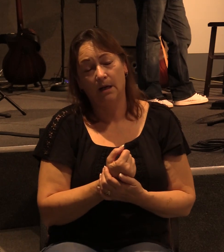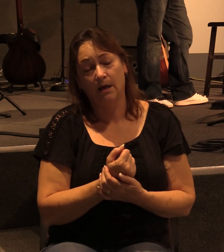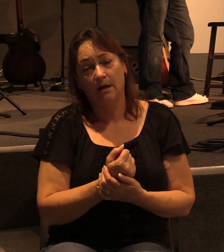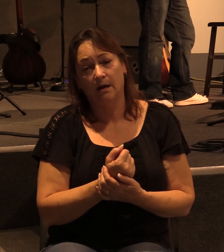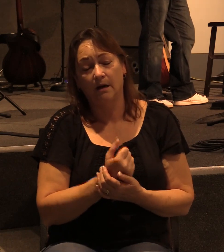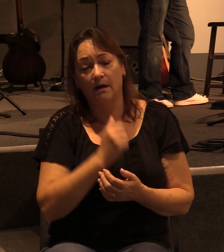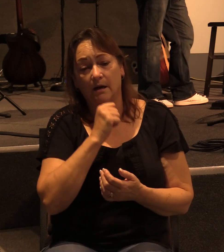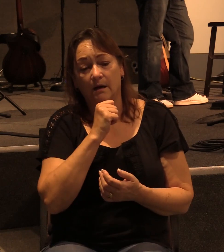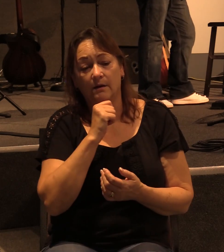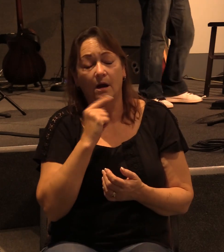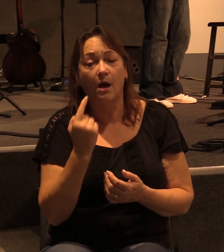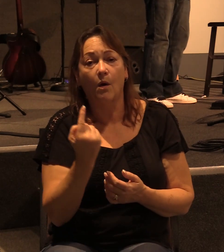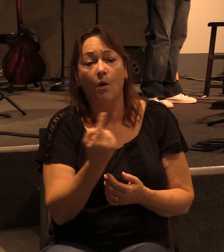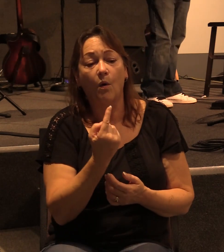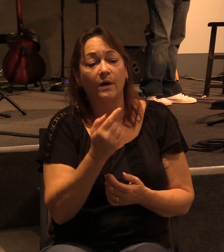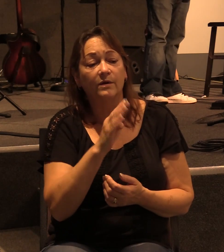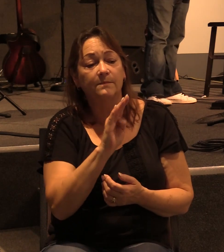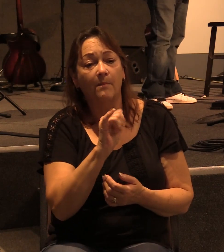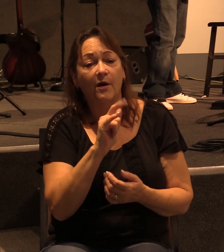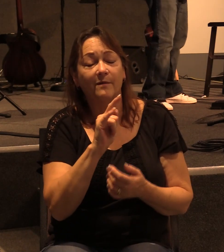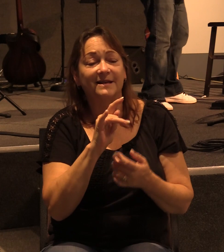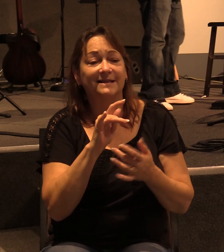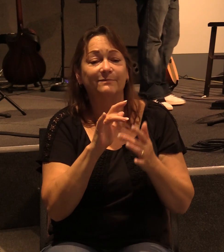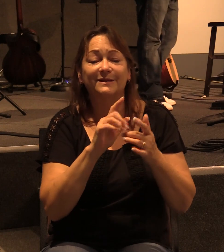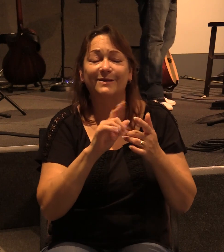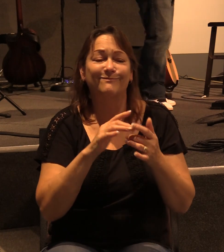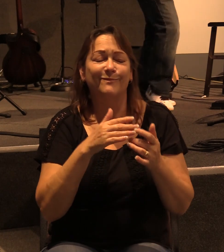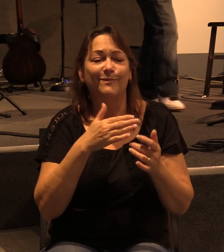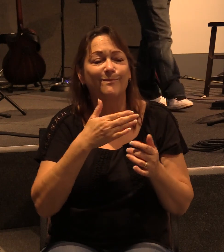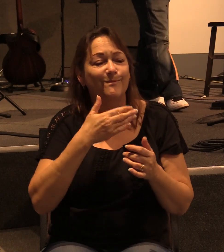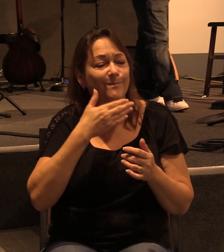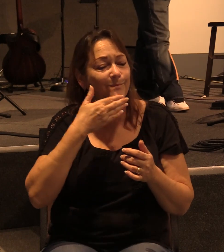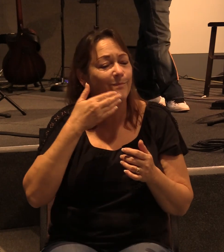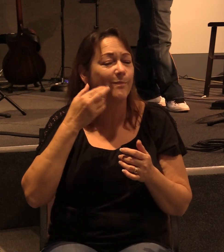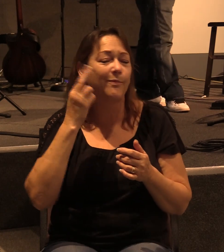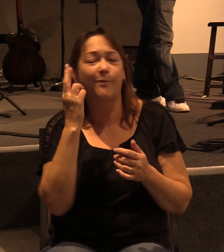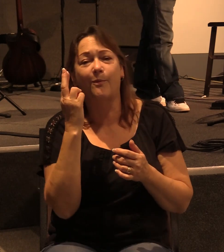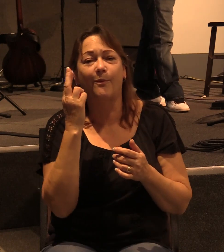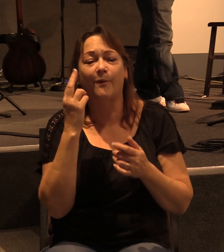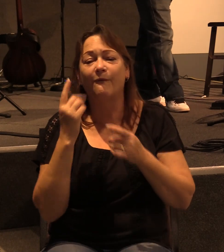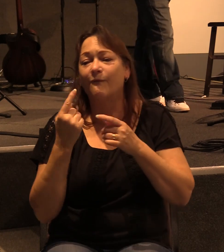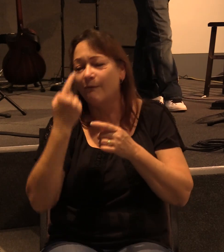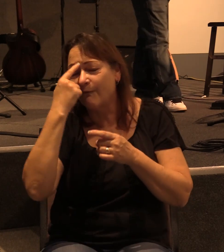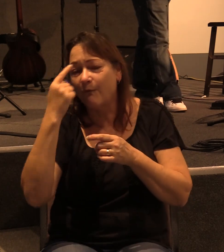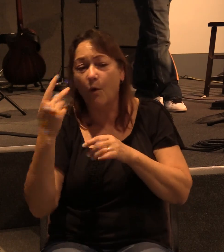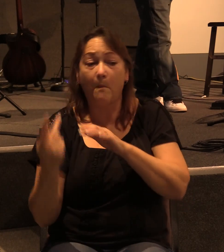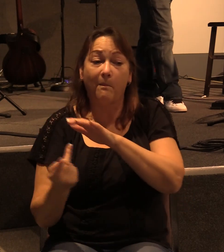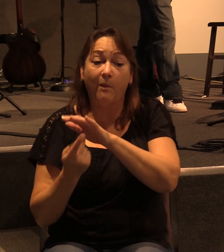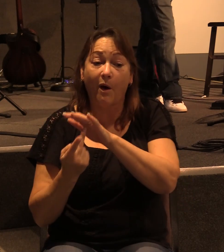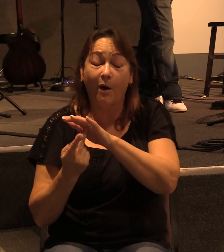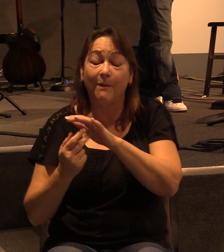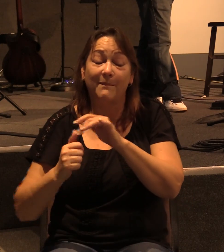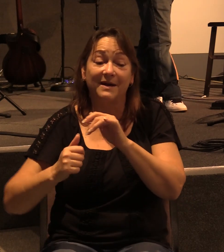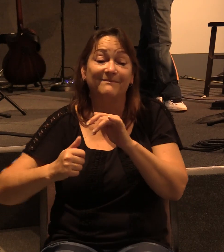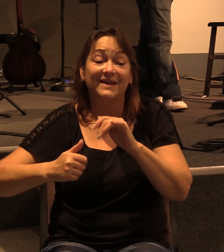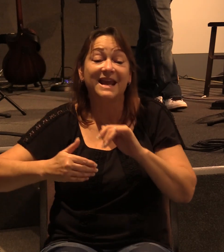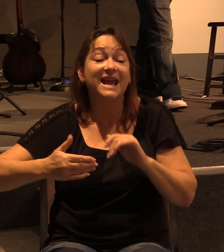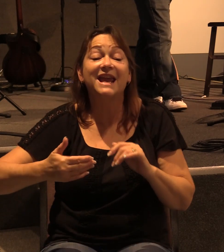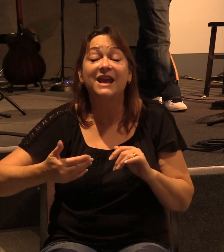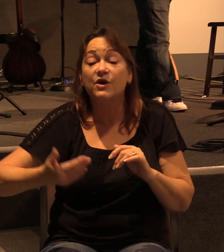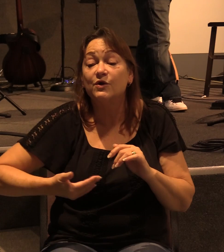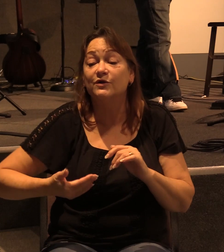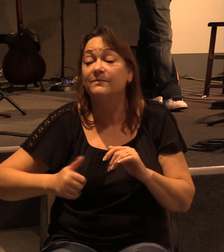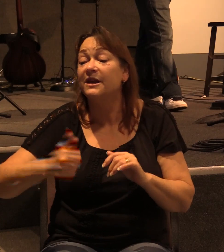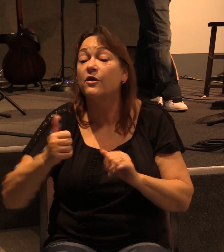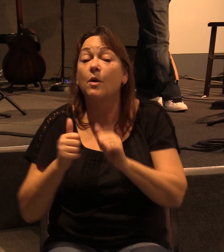Not only was Barnabas one of Paul's closest friends, but Barnabas was the one who introduced Paul to the other apostles who were in